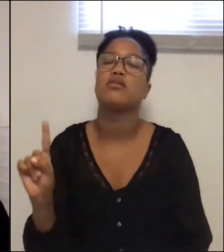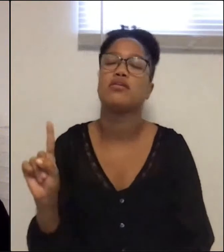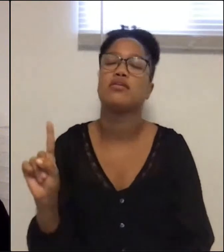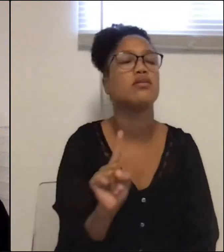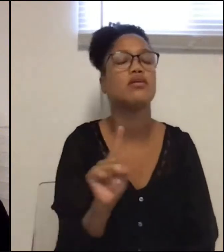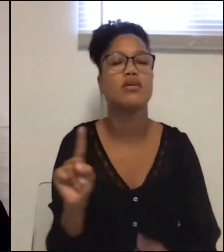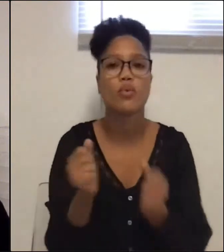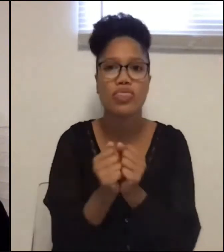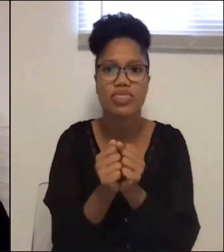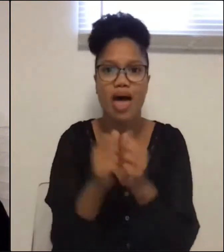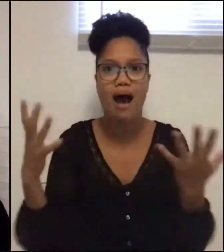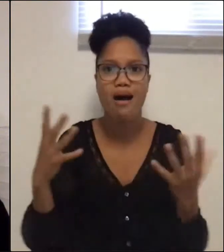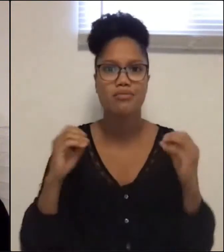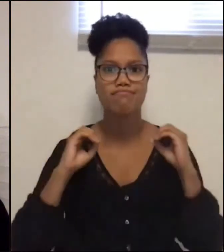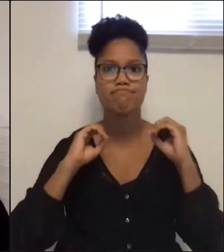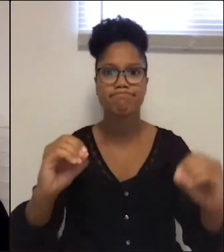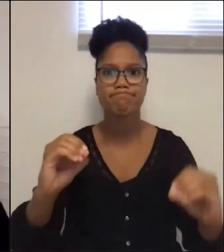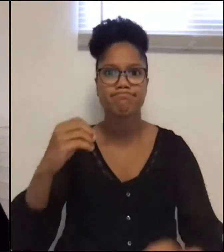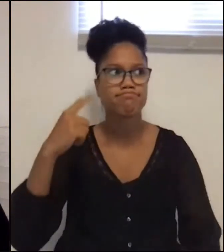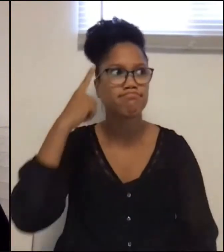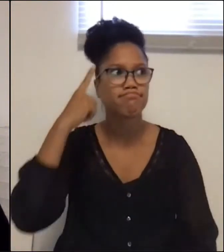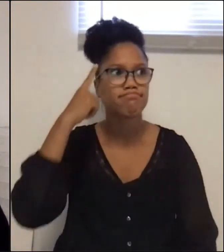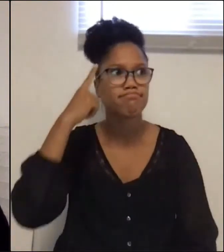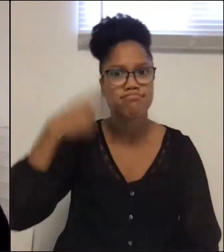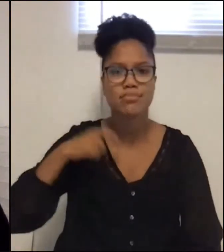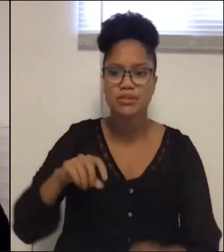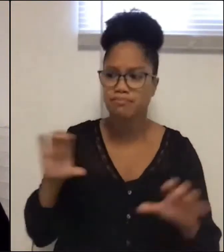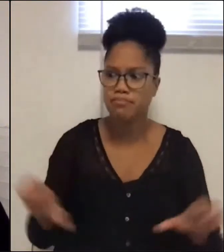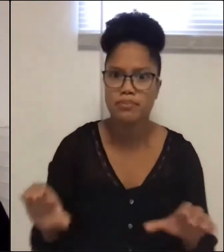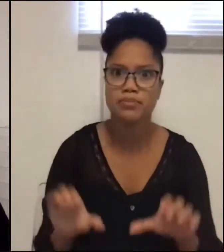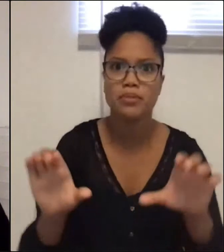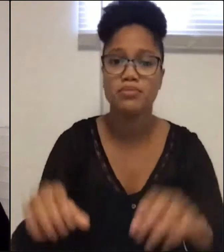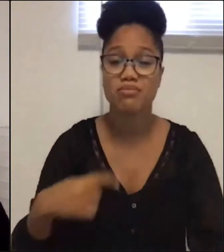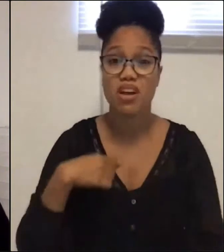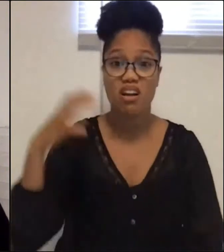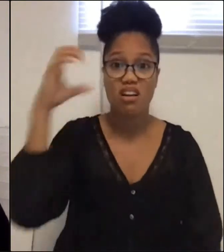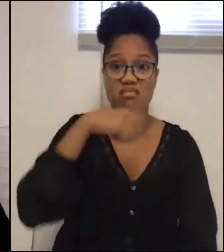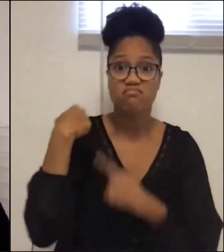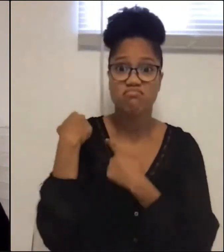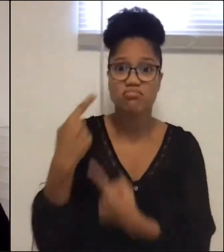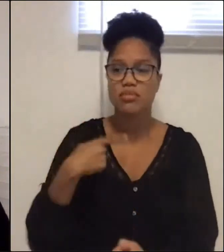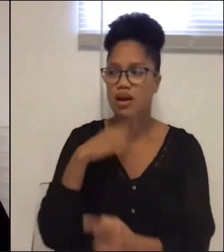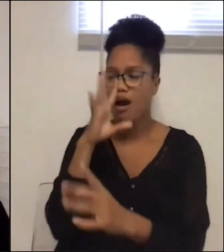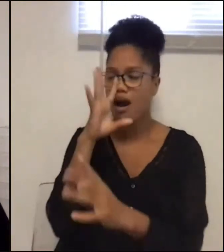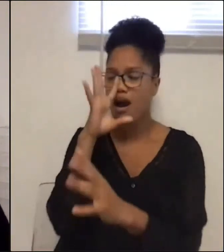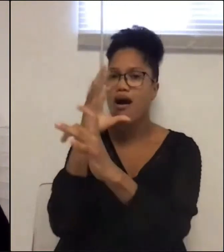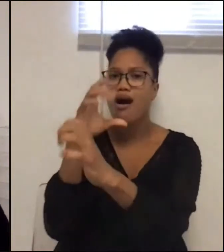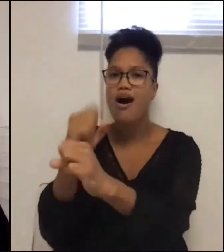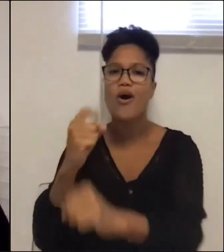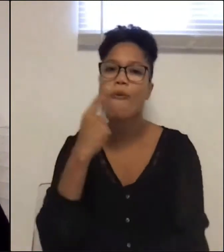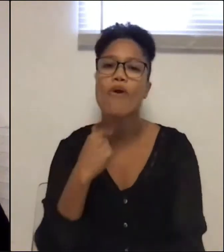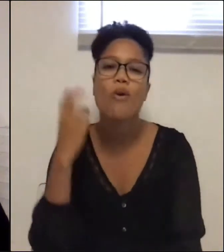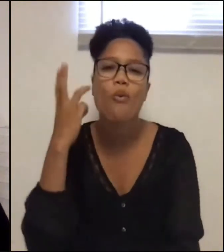of productive suspiciousness. Turns out I'd been wooed by the red wine rhythms